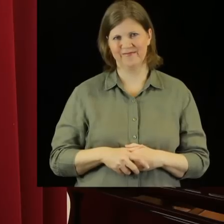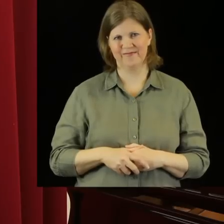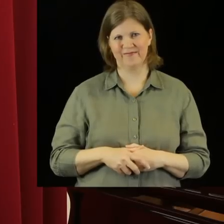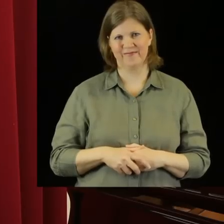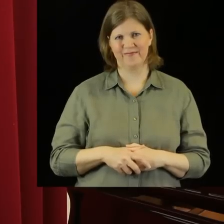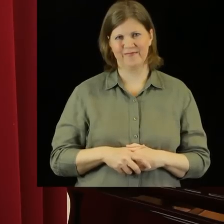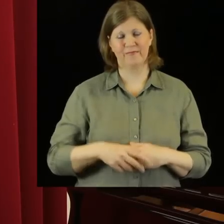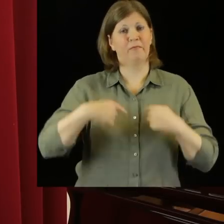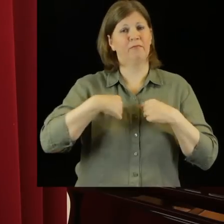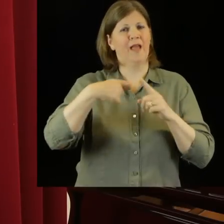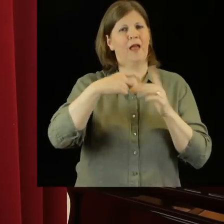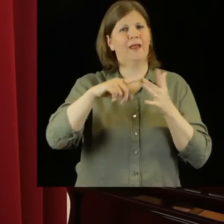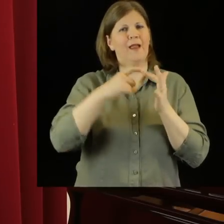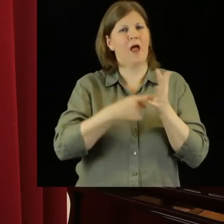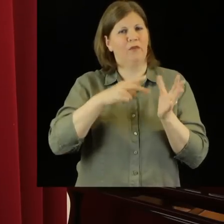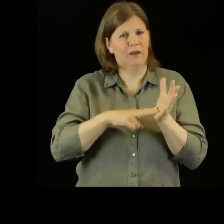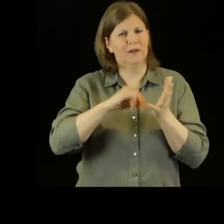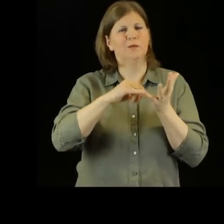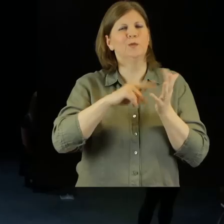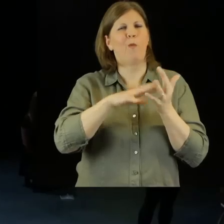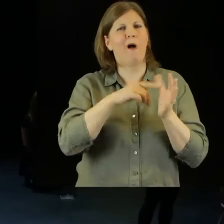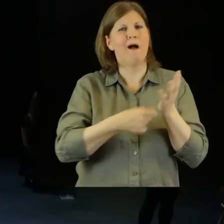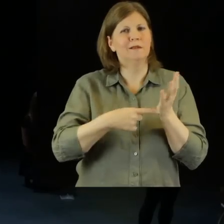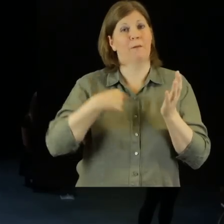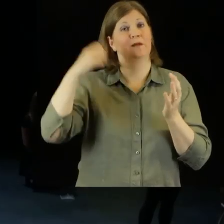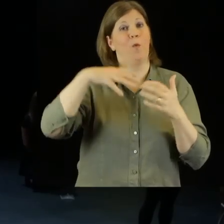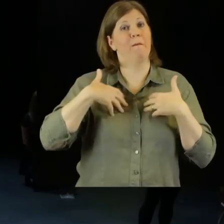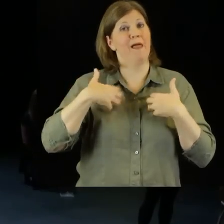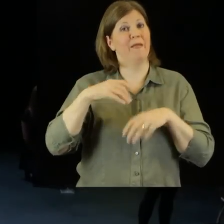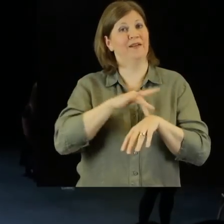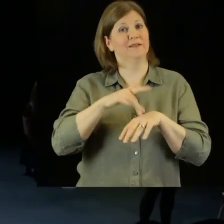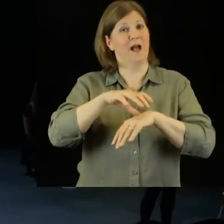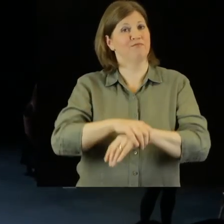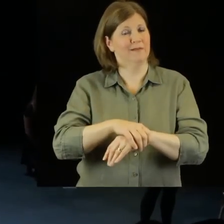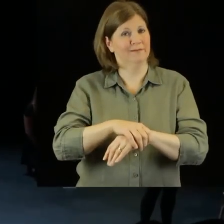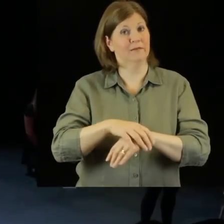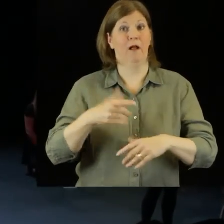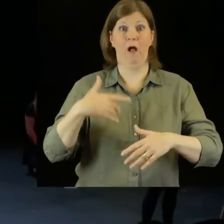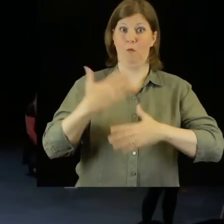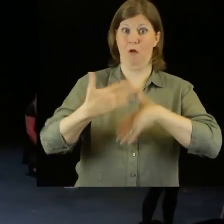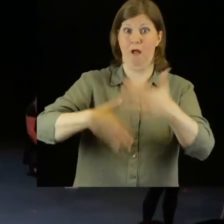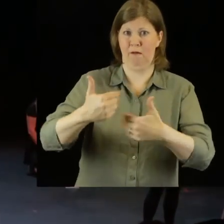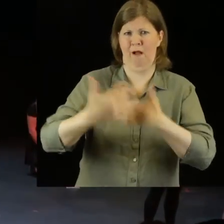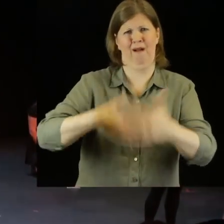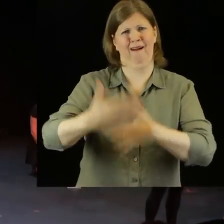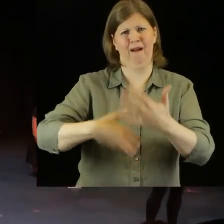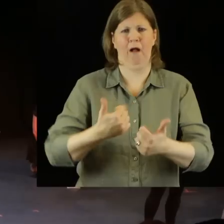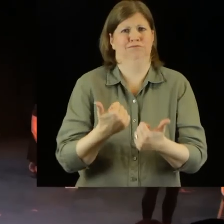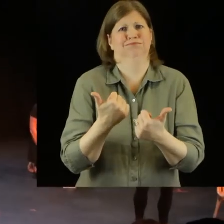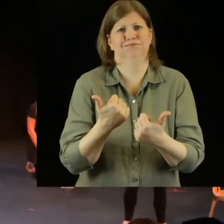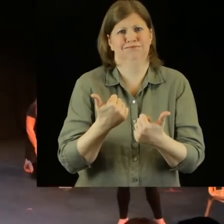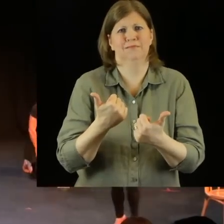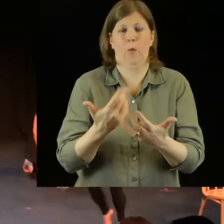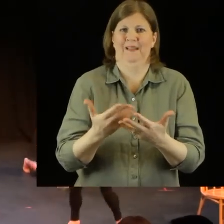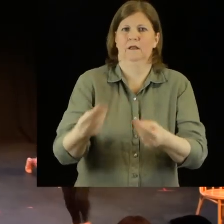and I am a Solar Bear Theatre Apprentice Petitioner. The work that they've been doing so far has been really, really good.